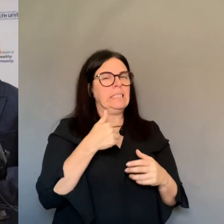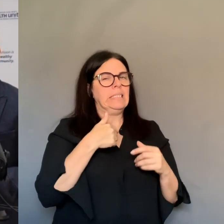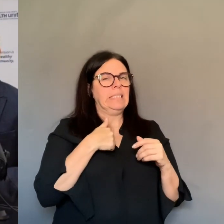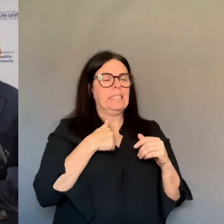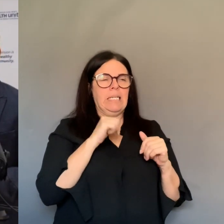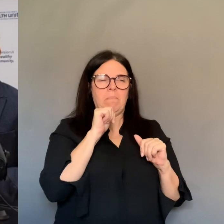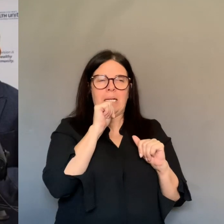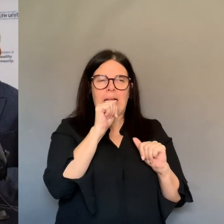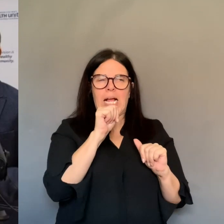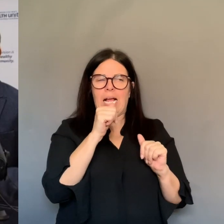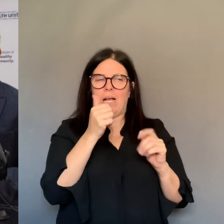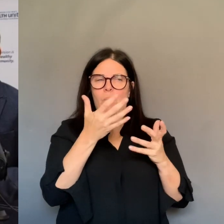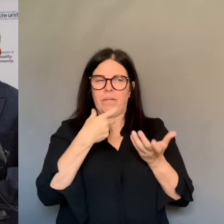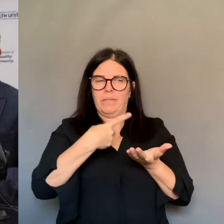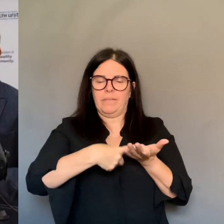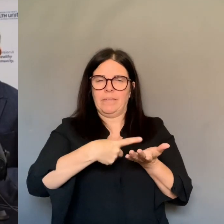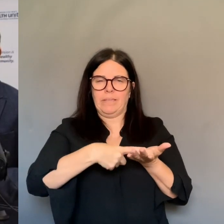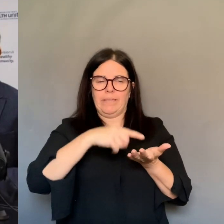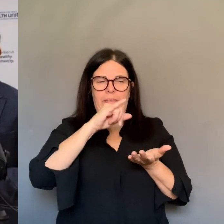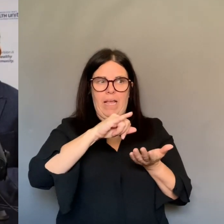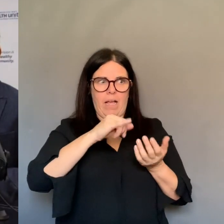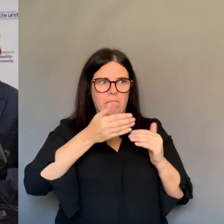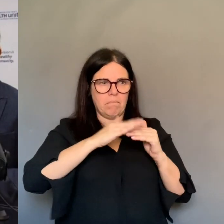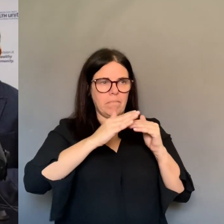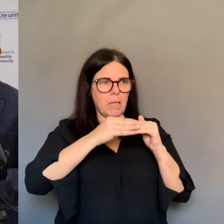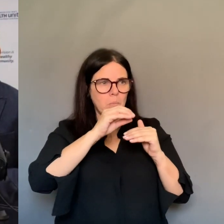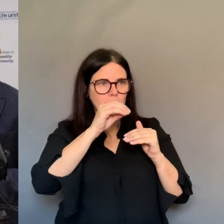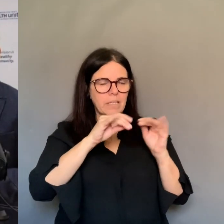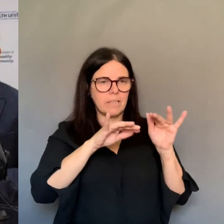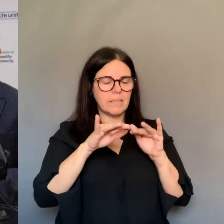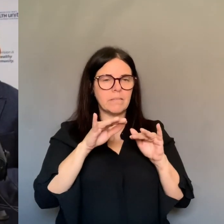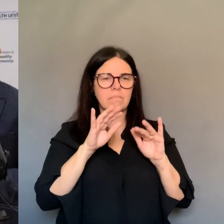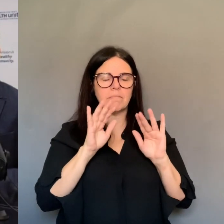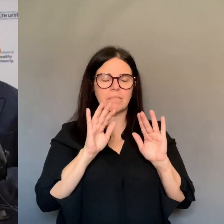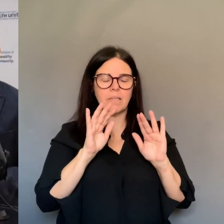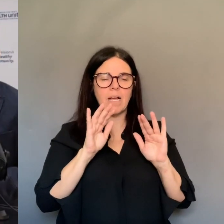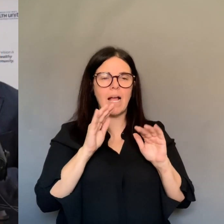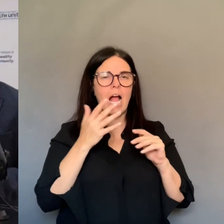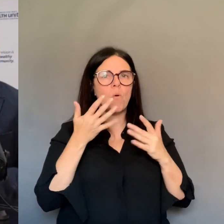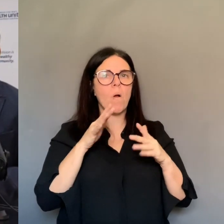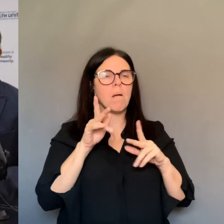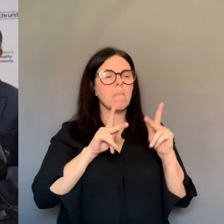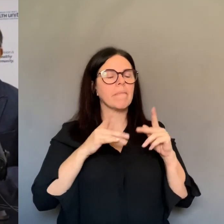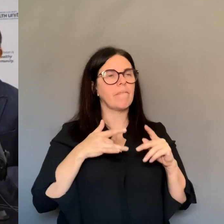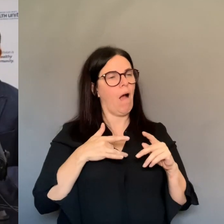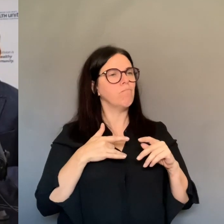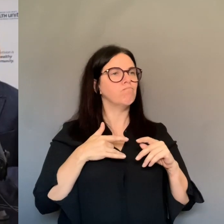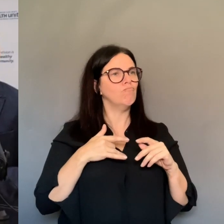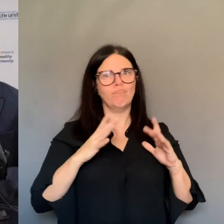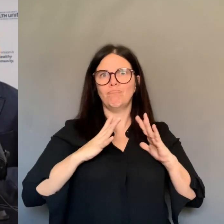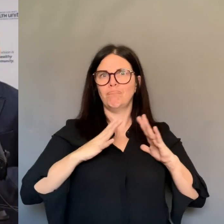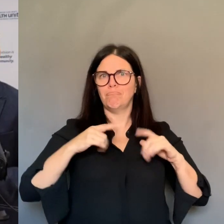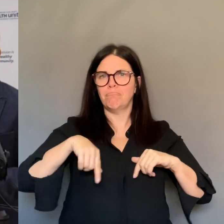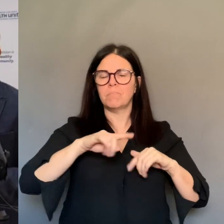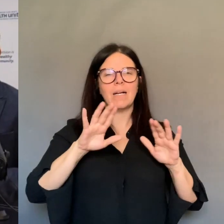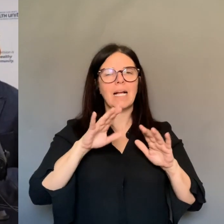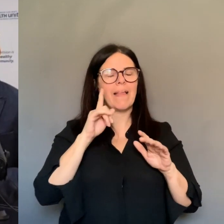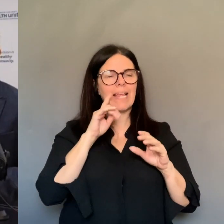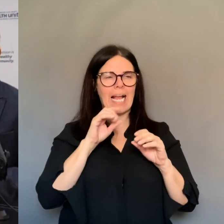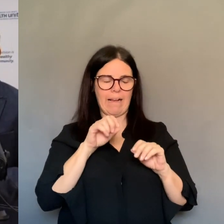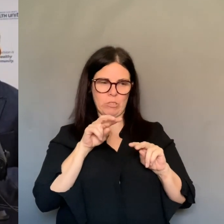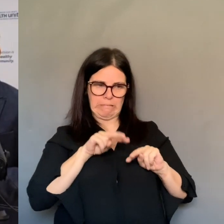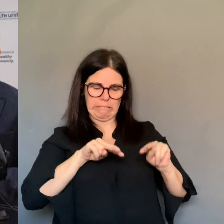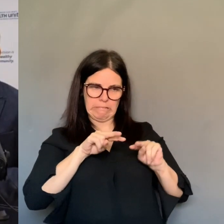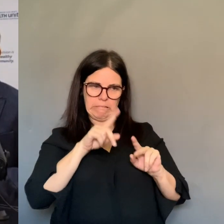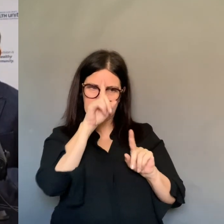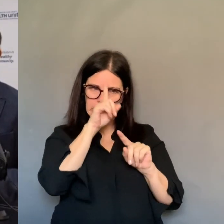you're right in terms of the exponential increase, our numbers are increasing, but not an exponential rate, but we are just